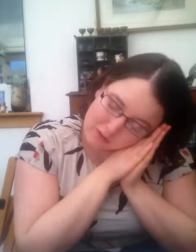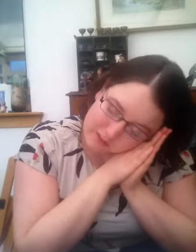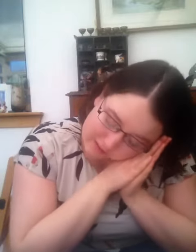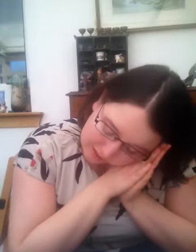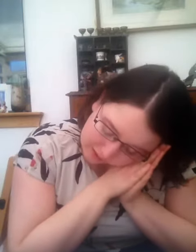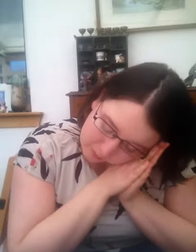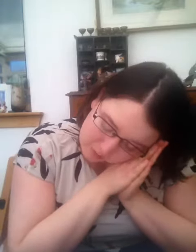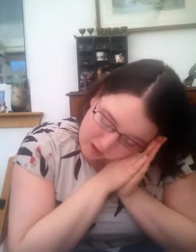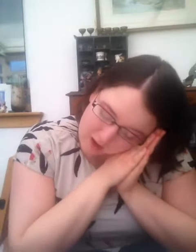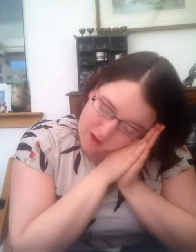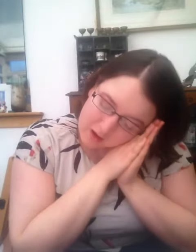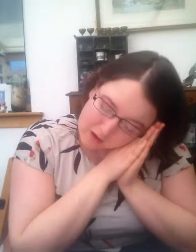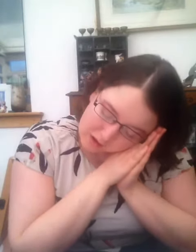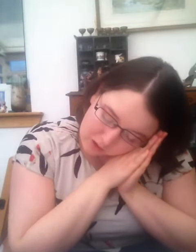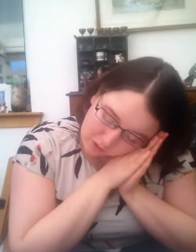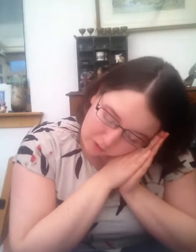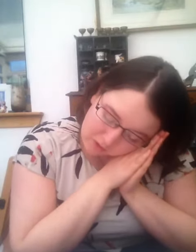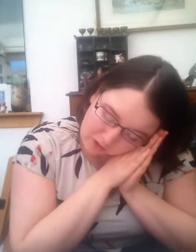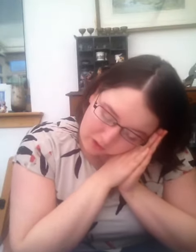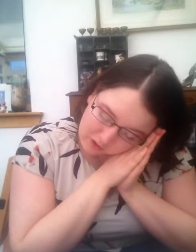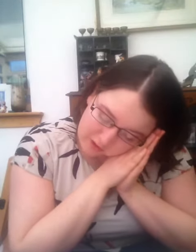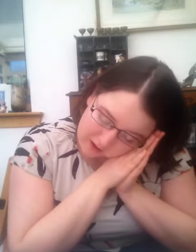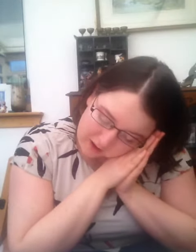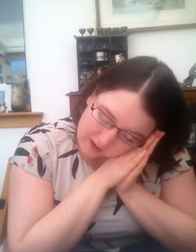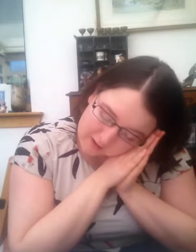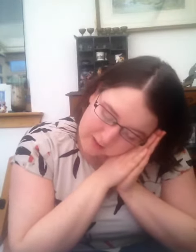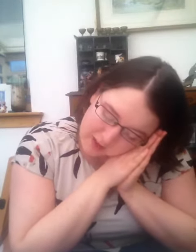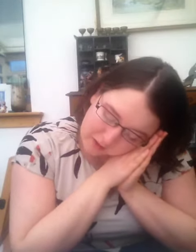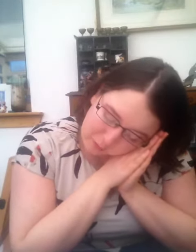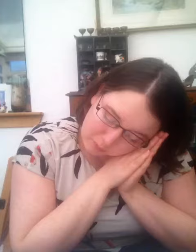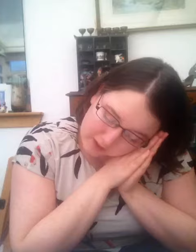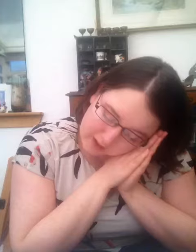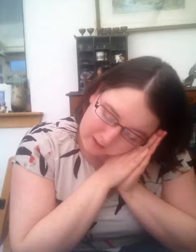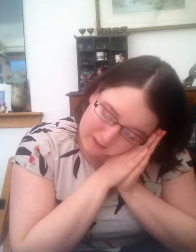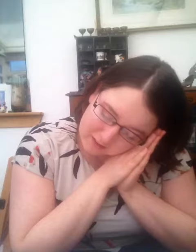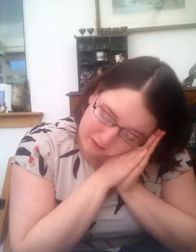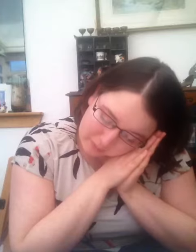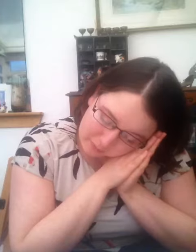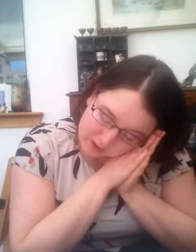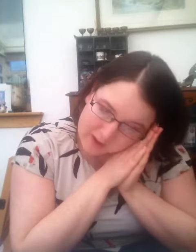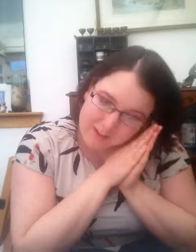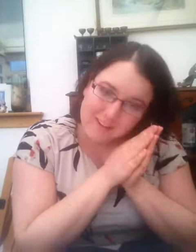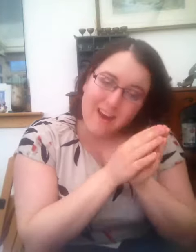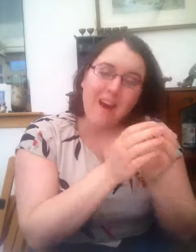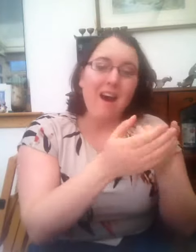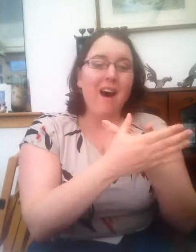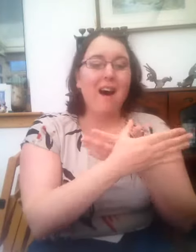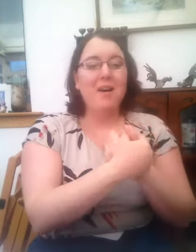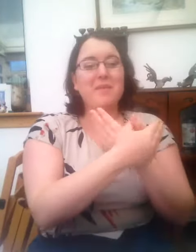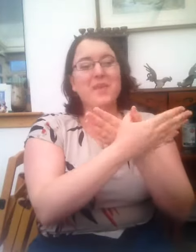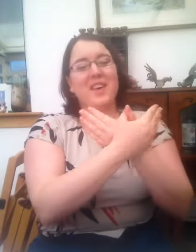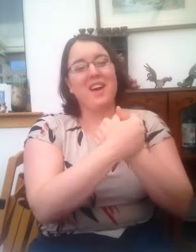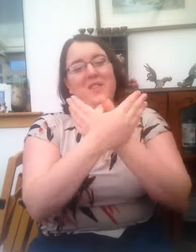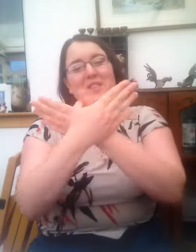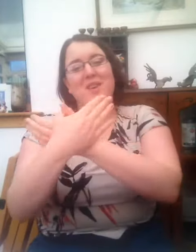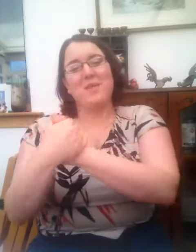sleep. Close your eyes and wait a week. Up comes a